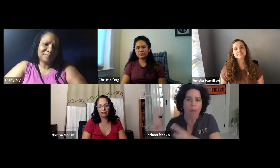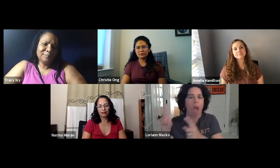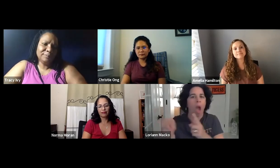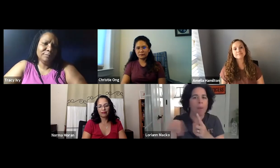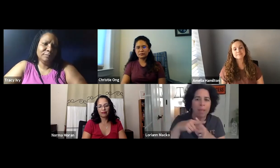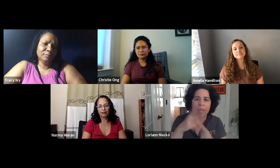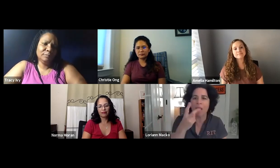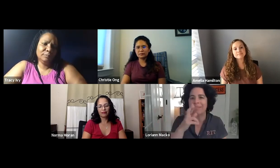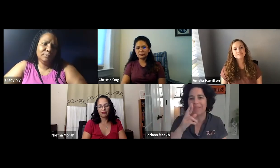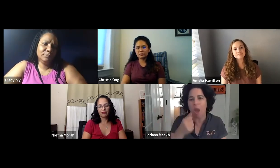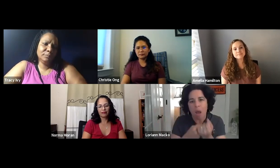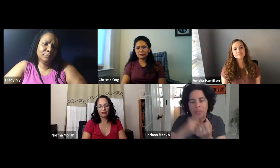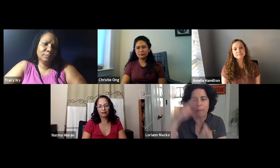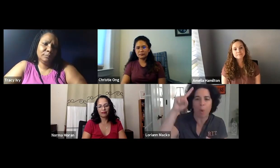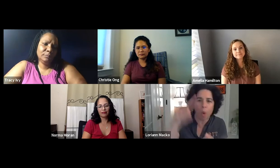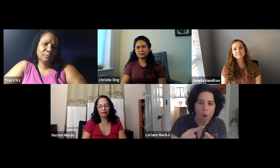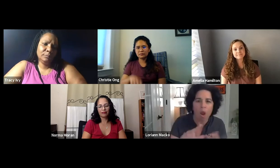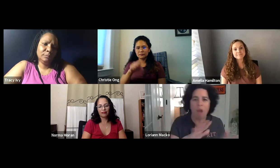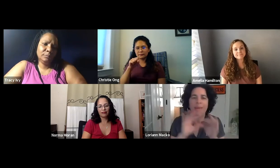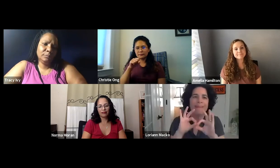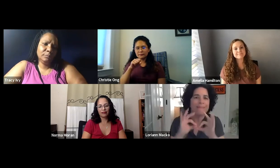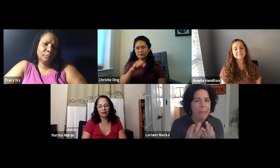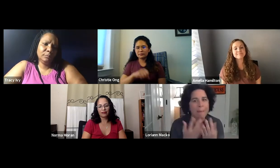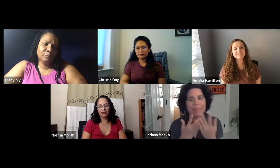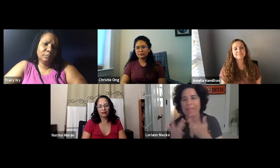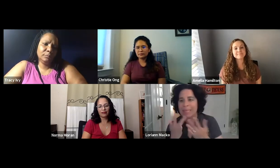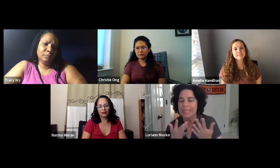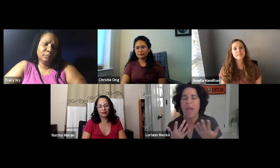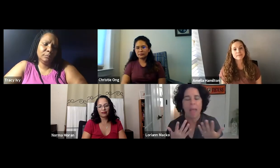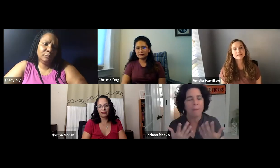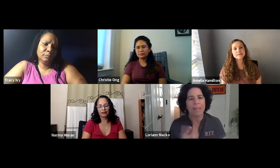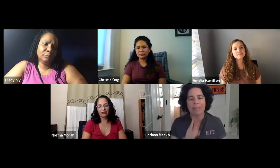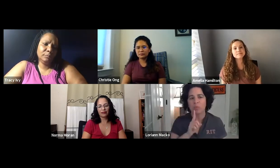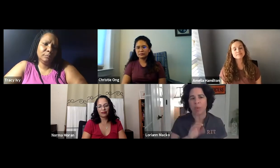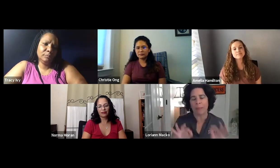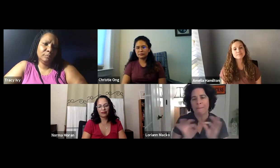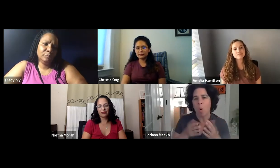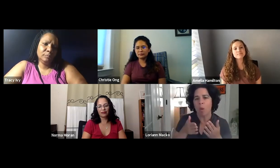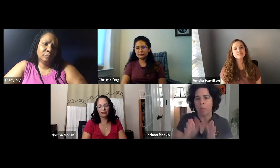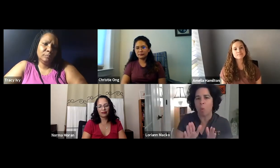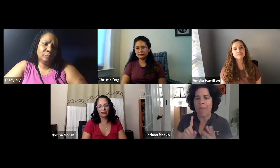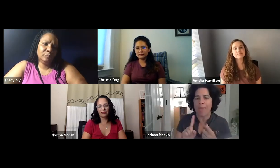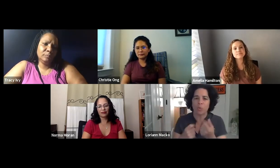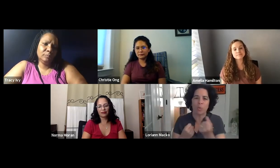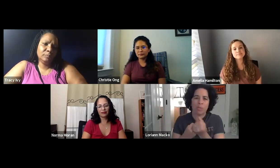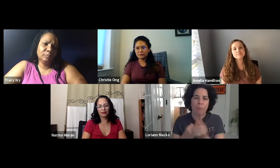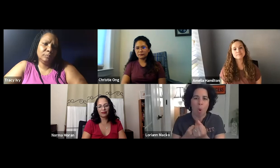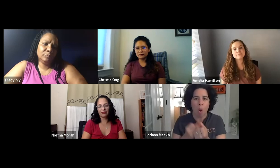with everything going on in the world. Plus government funding is going down and it's a tough time.